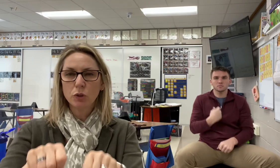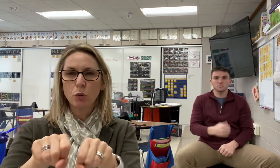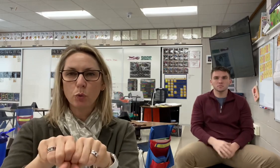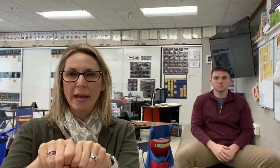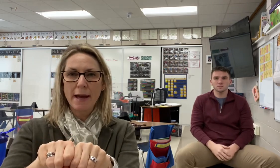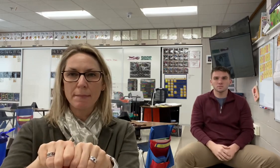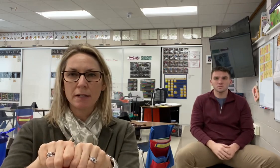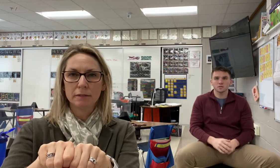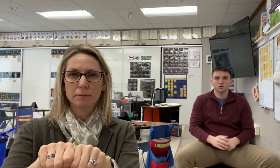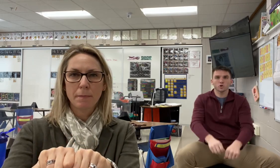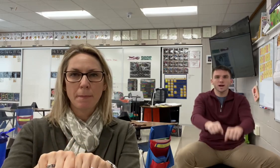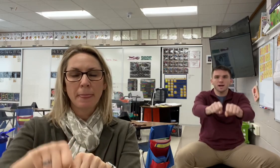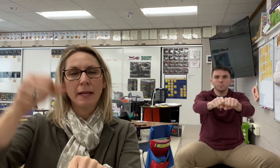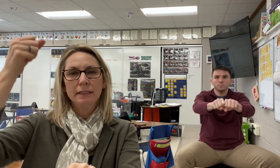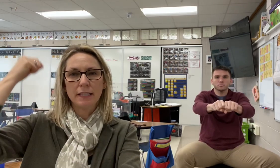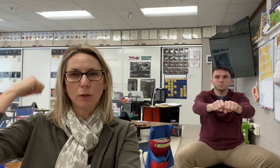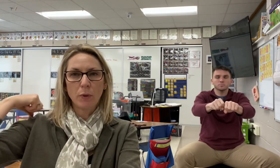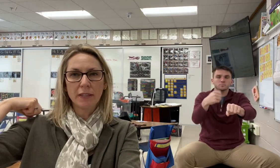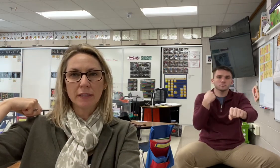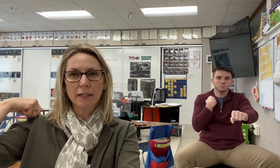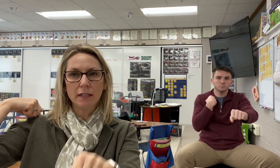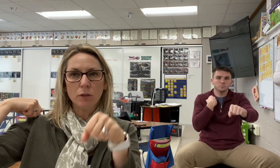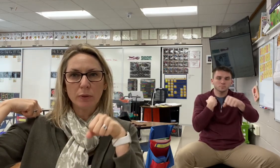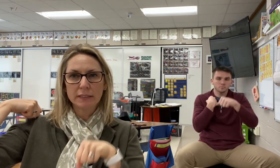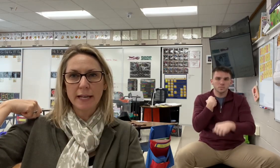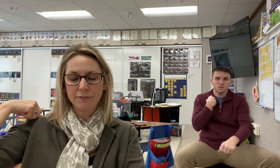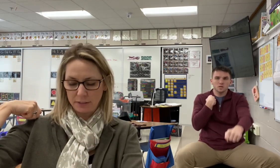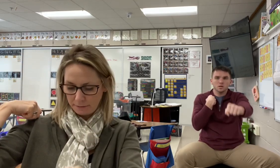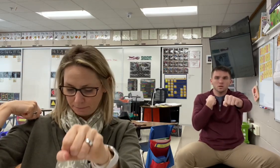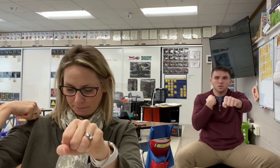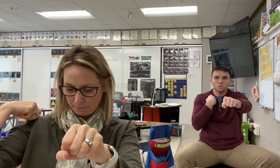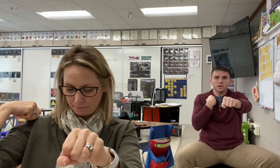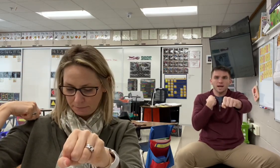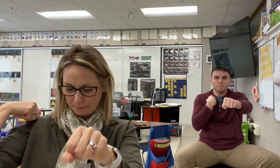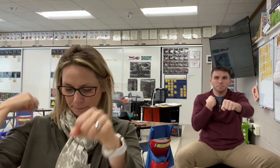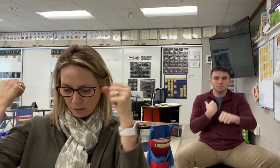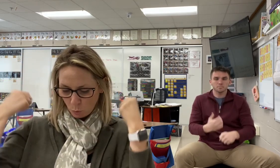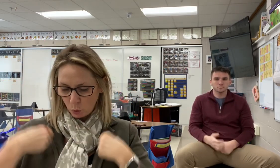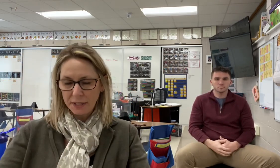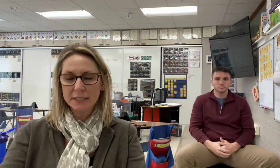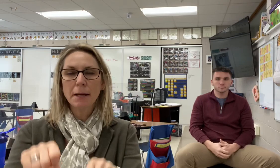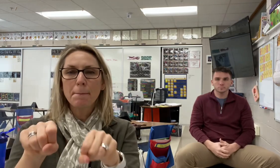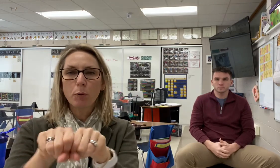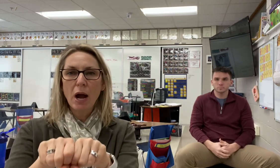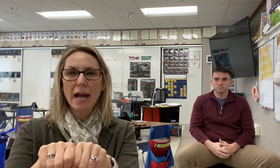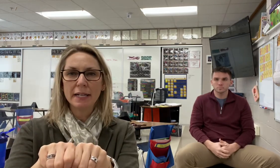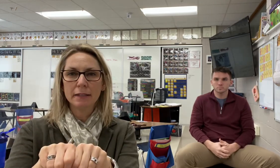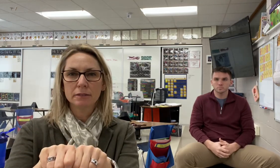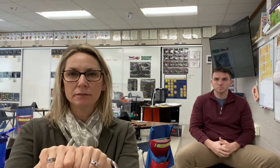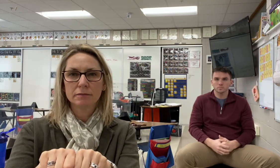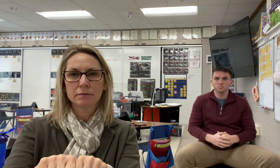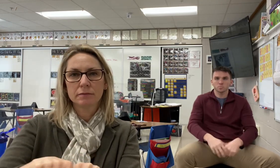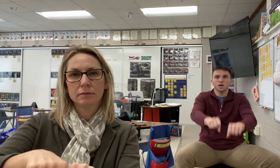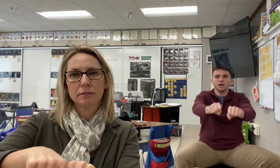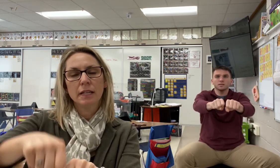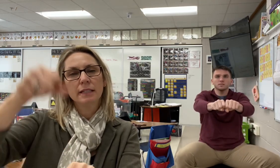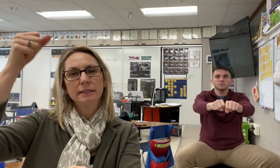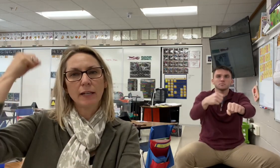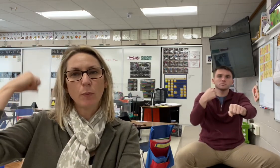gram. Gram. Take away the g. What's left? Ram. Word is pride. Pride. Take away